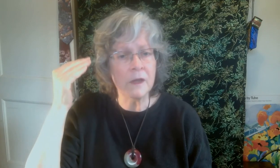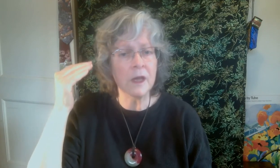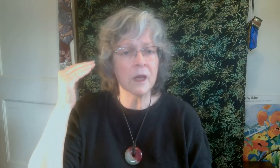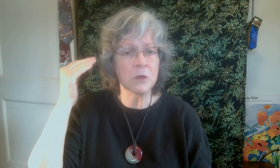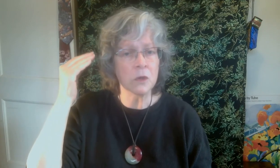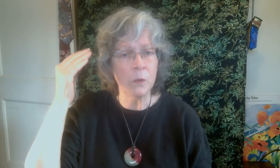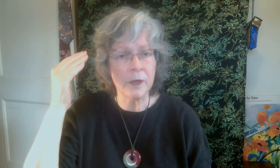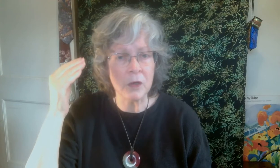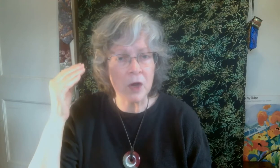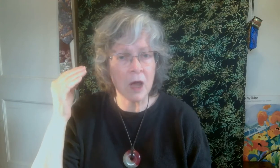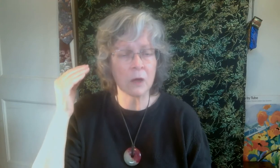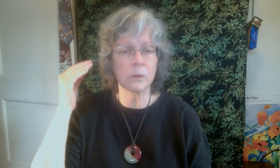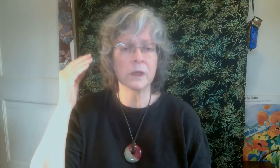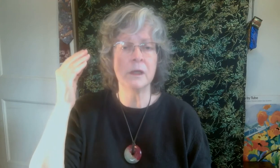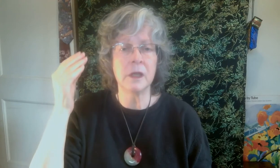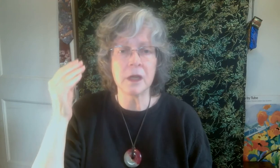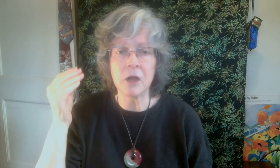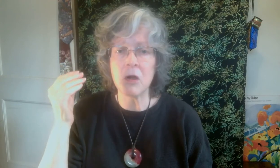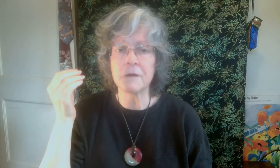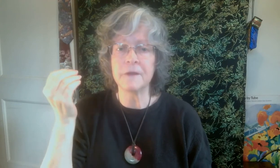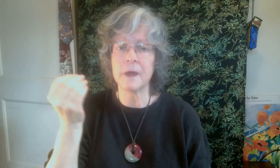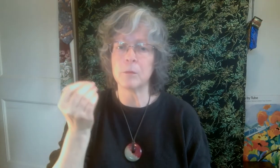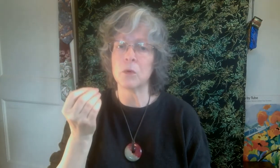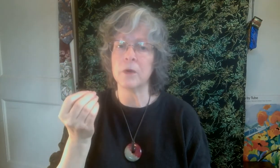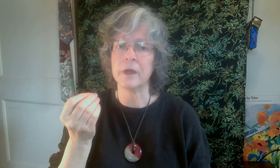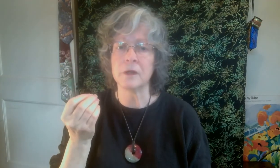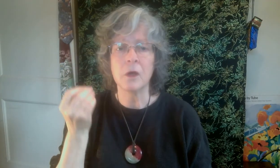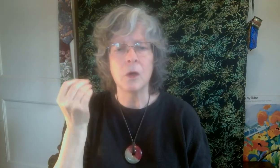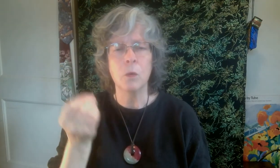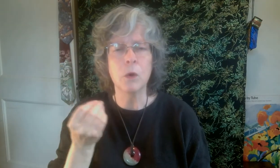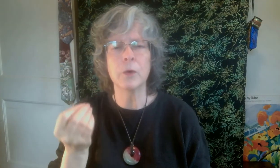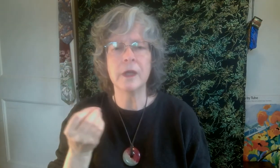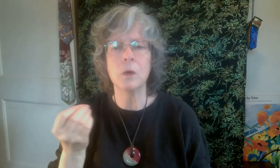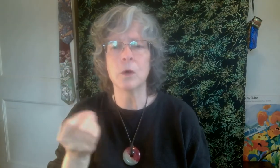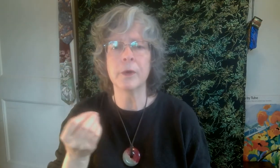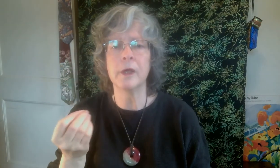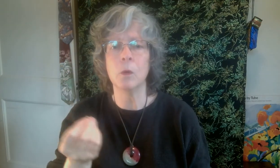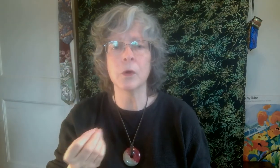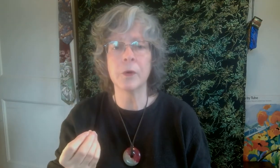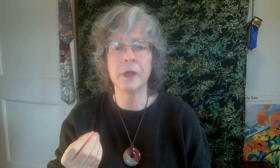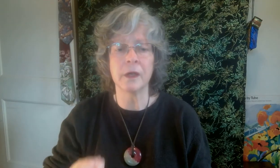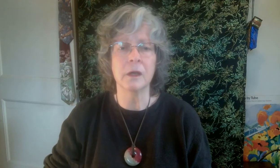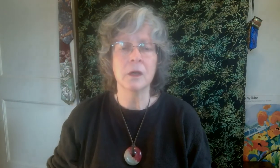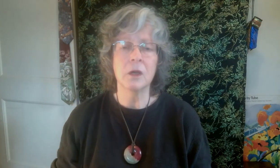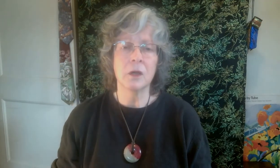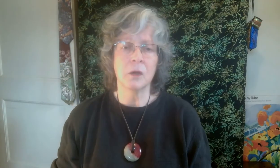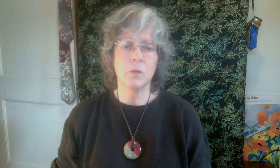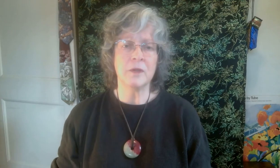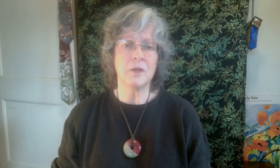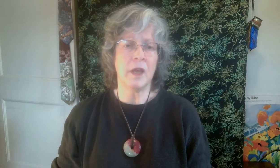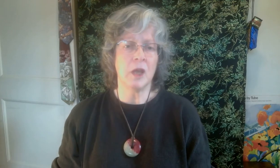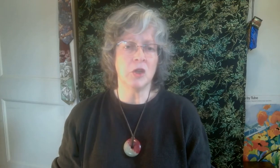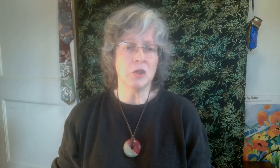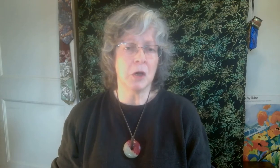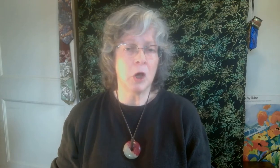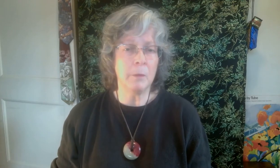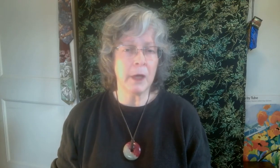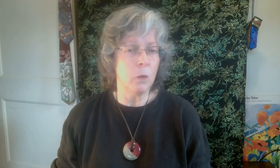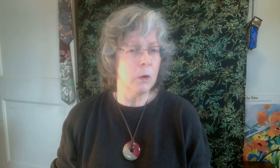hamster wheel. Not really getting off that point. Worrying, worrying, worrying. We say a dog might worry